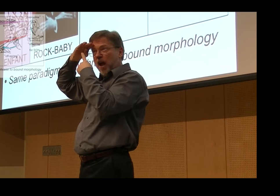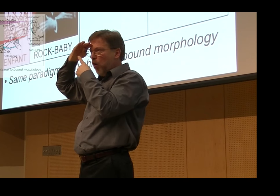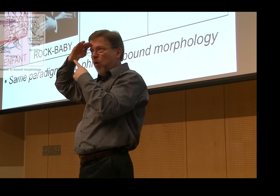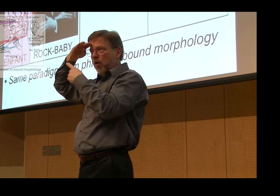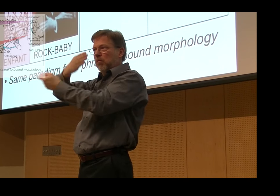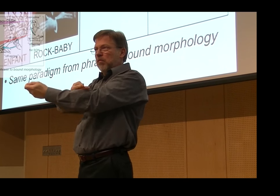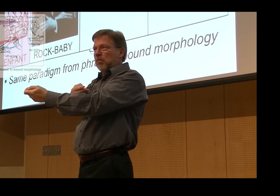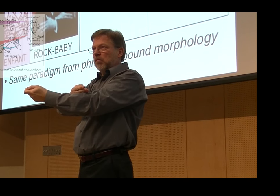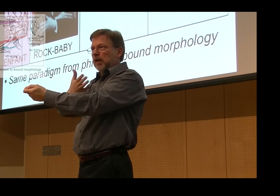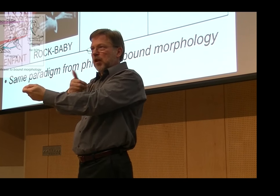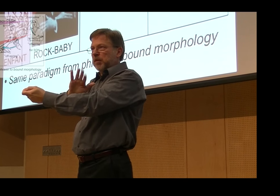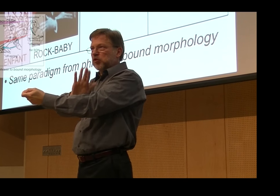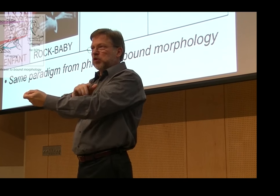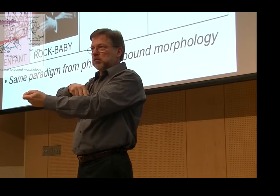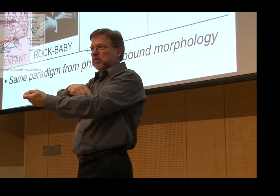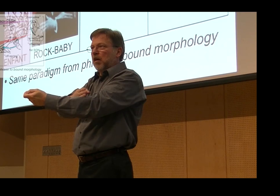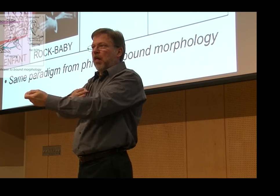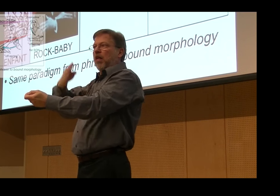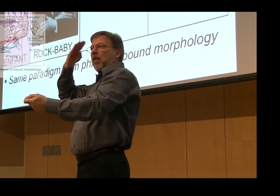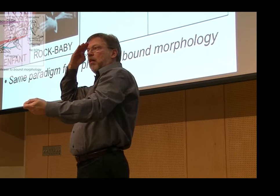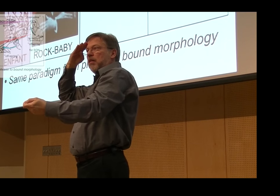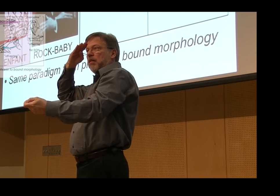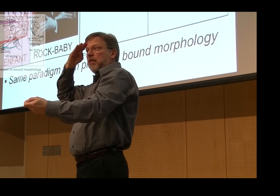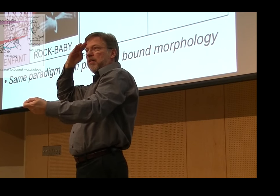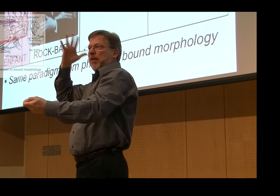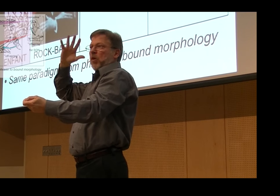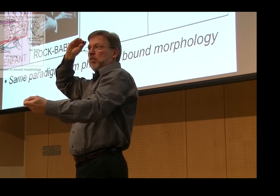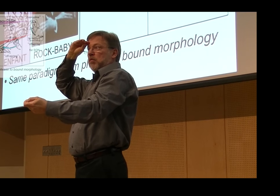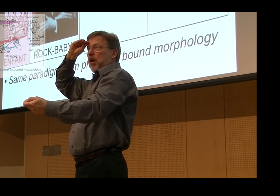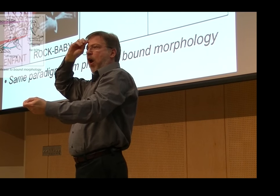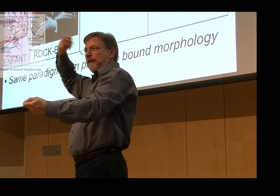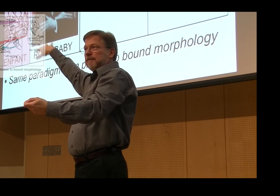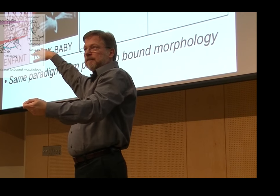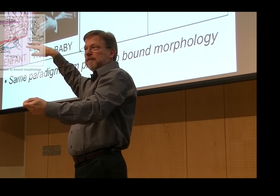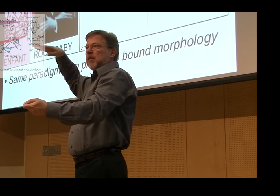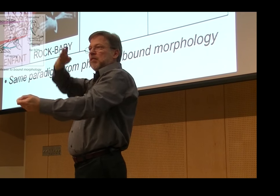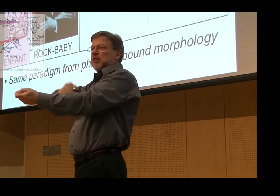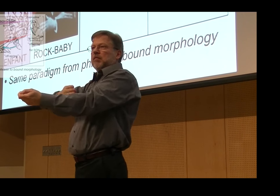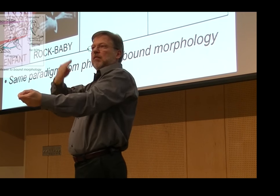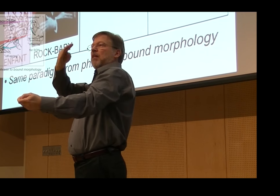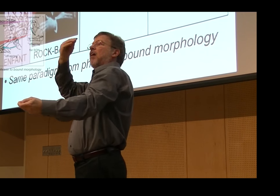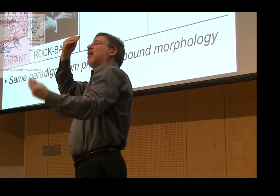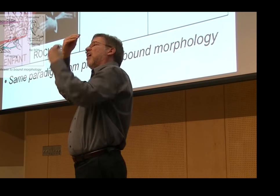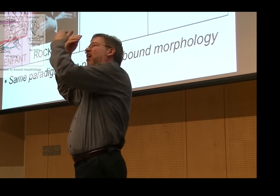It There's no male sign or male handshape. The handshape of the second element actually